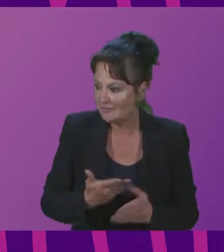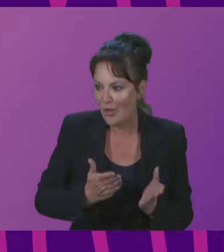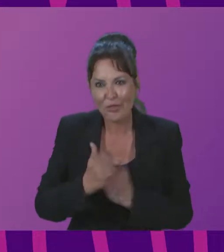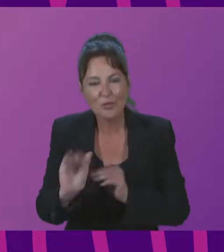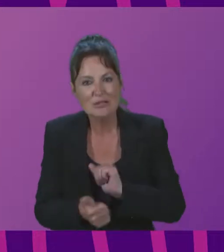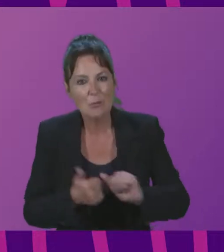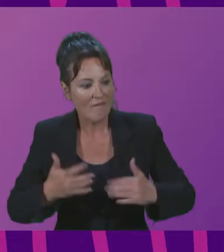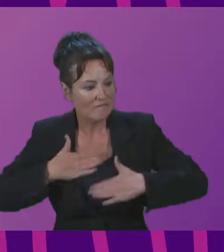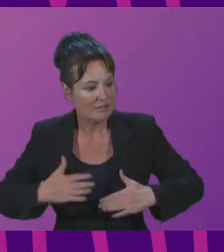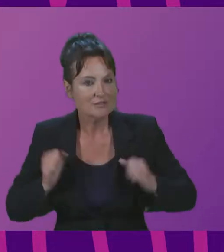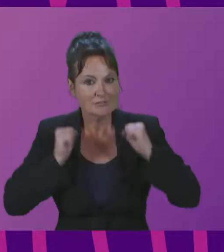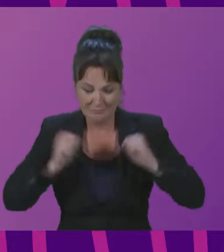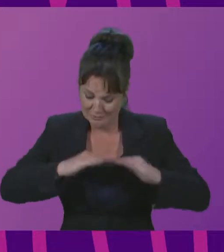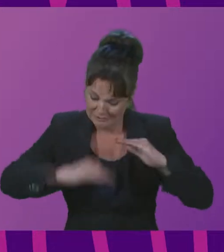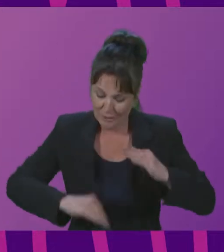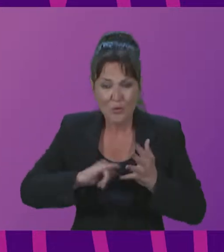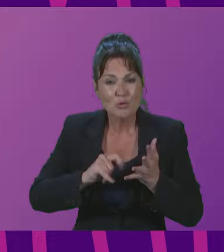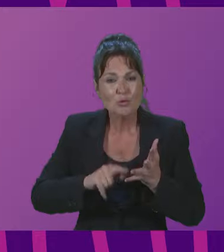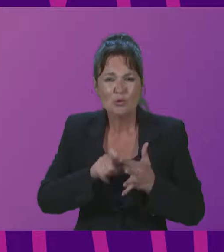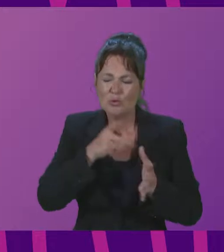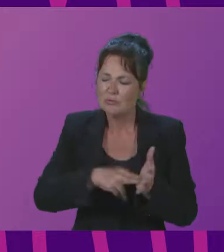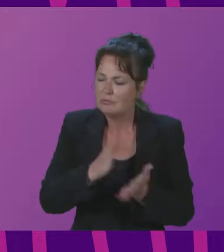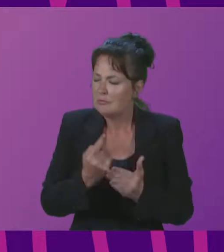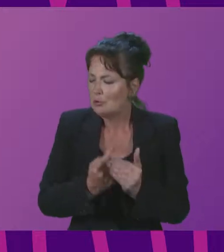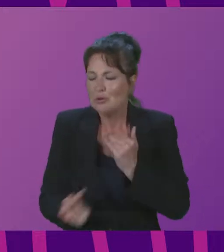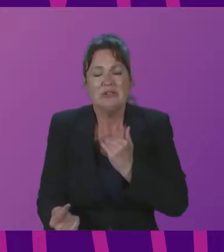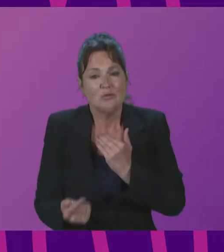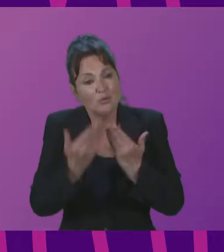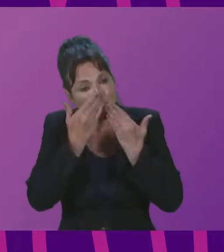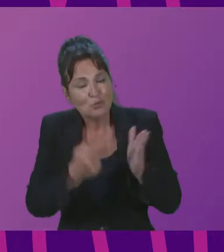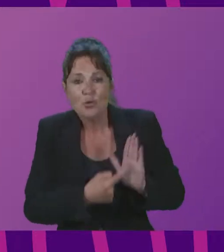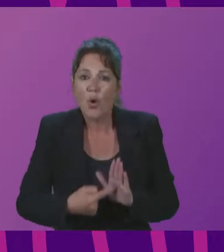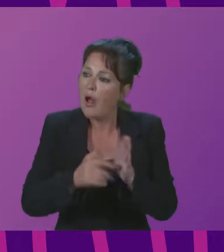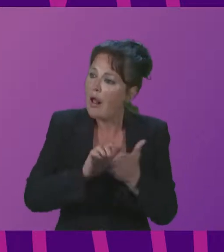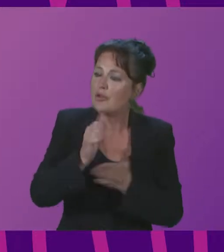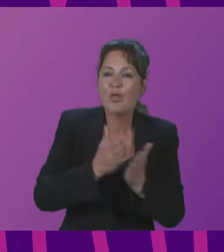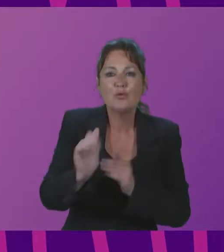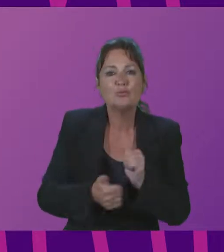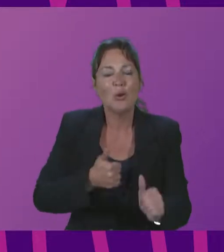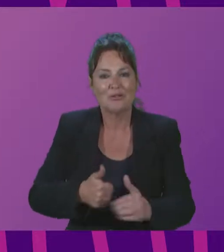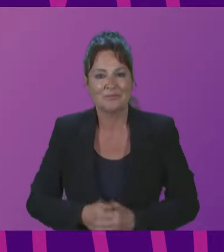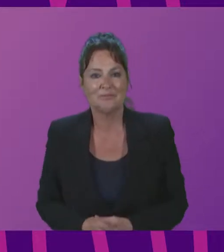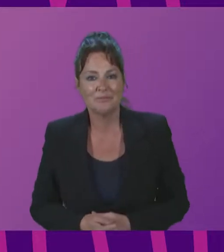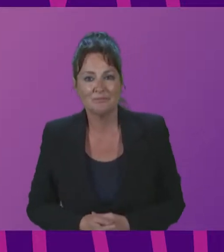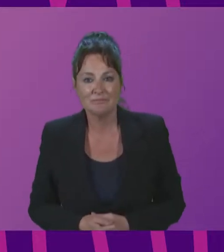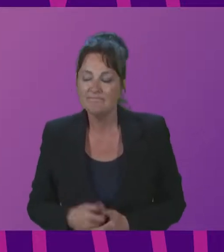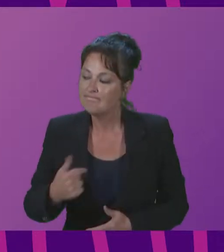that South Sudan is unique on it. Your Excellencies, in conclusion, my